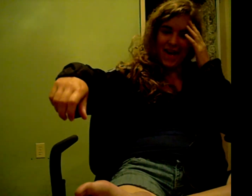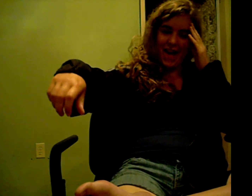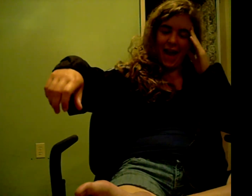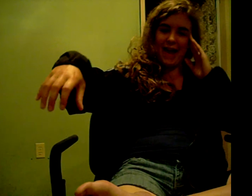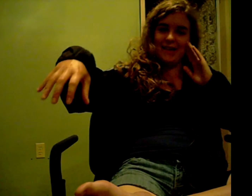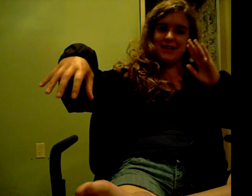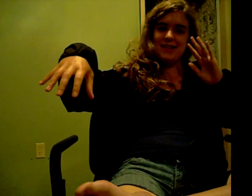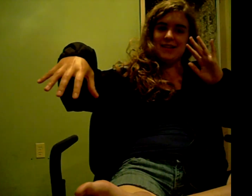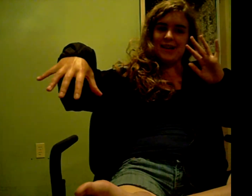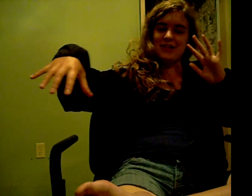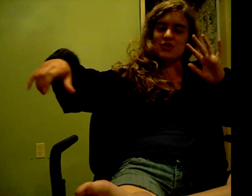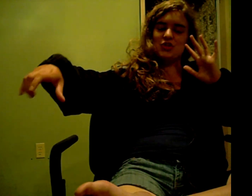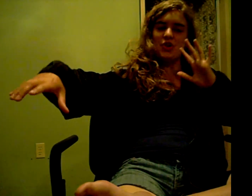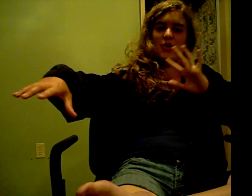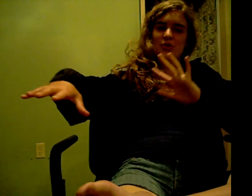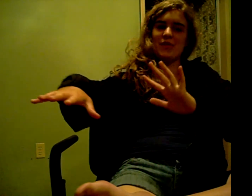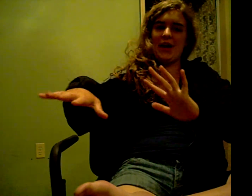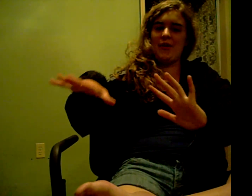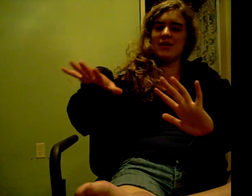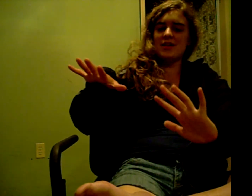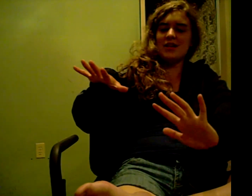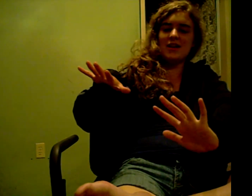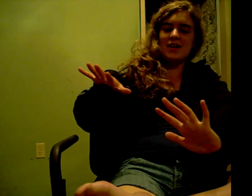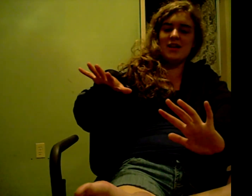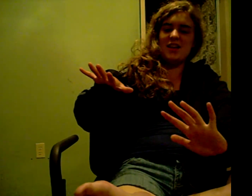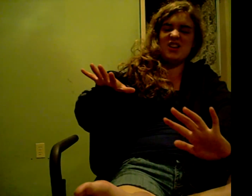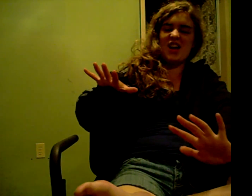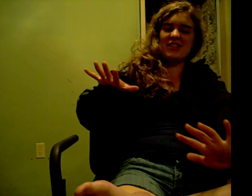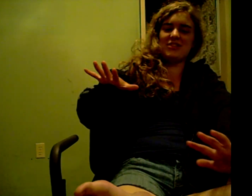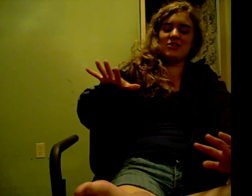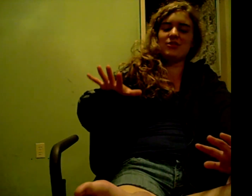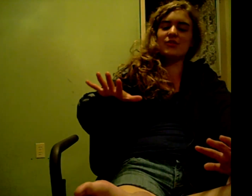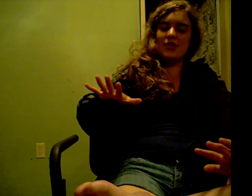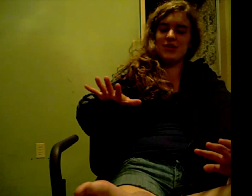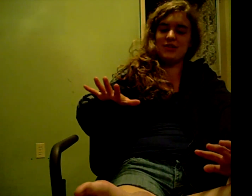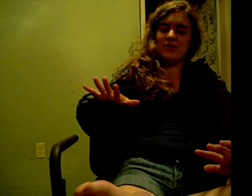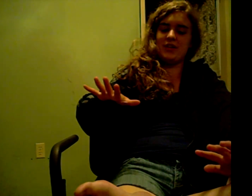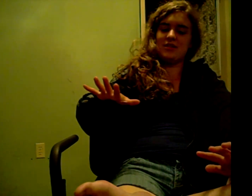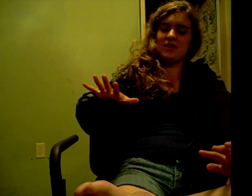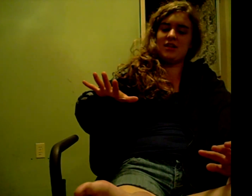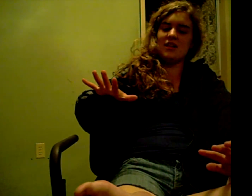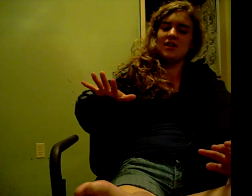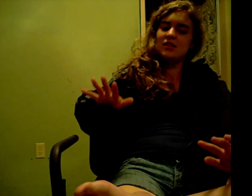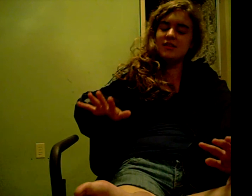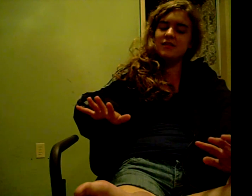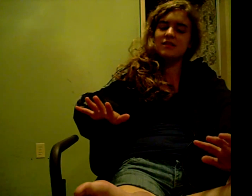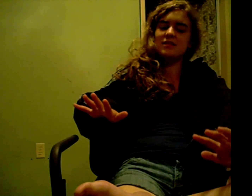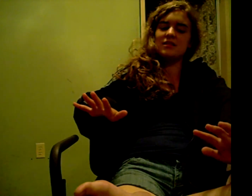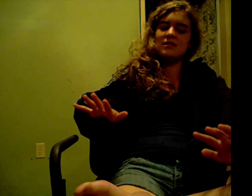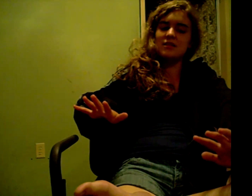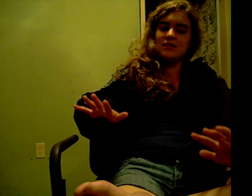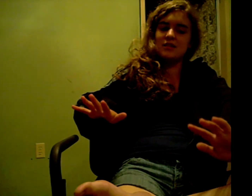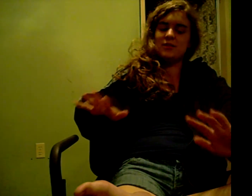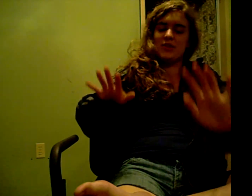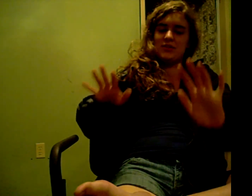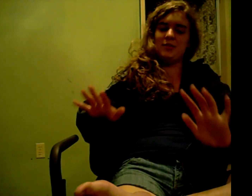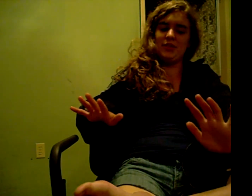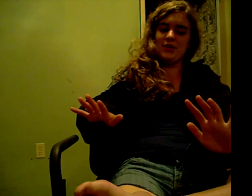And I just turn around. And he has this look on his face like, this is my sibling. Like,